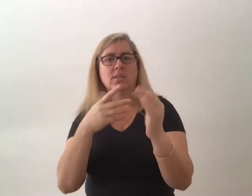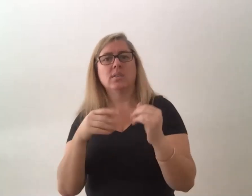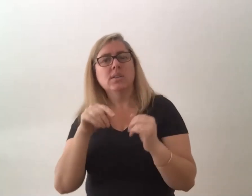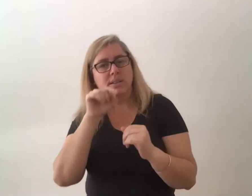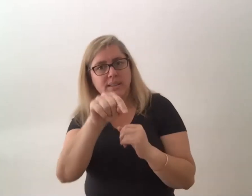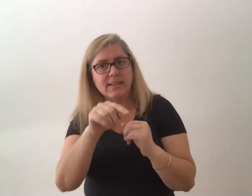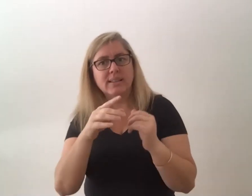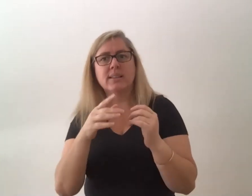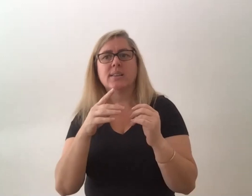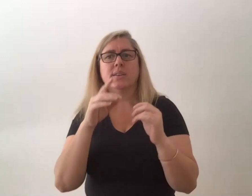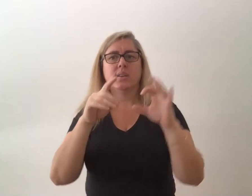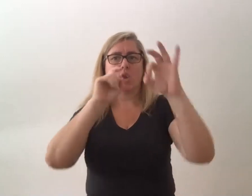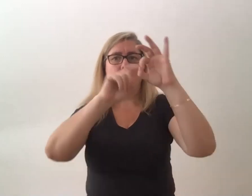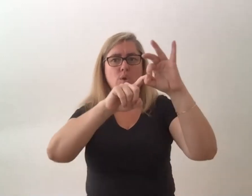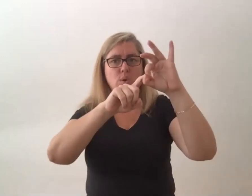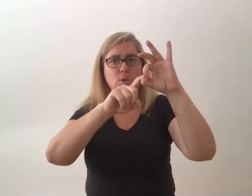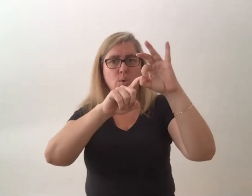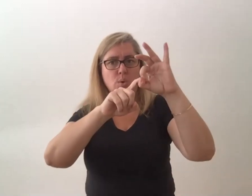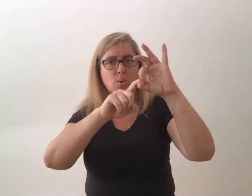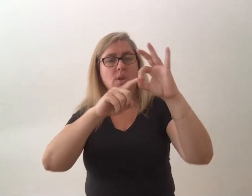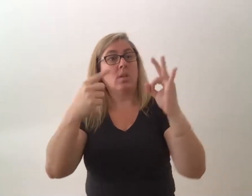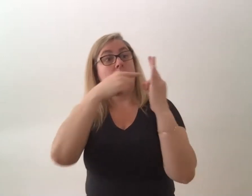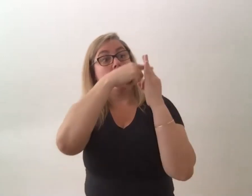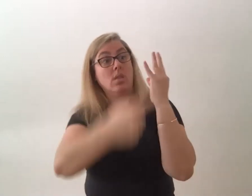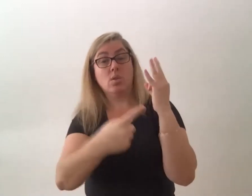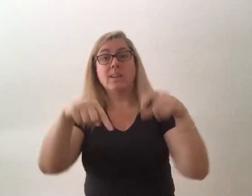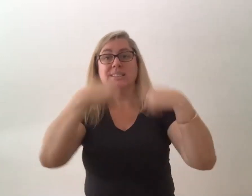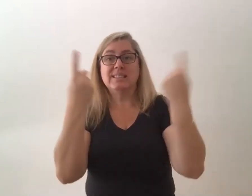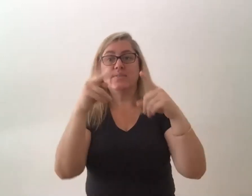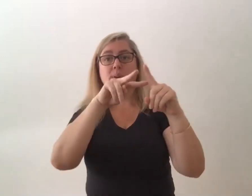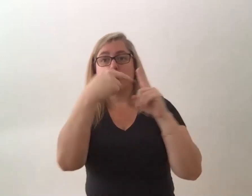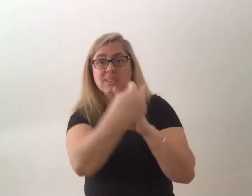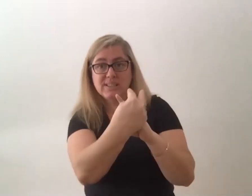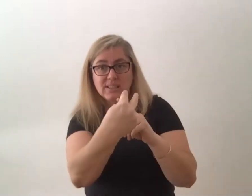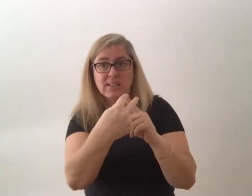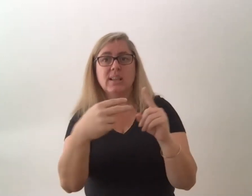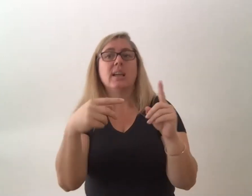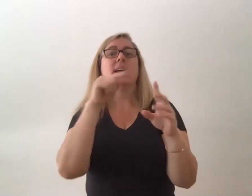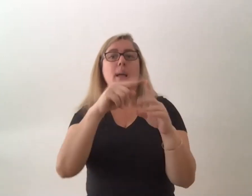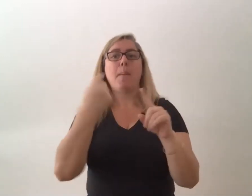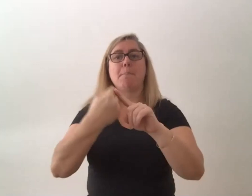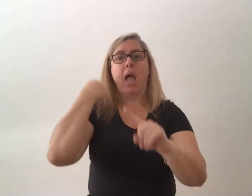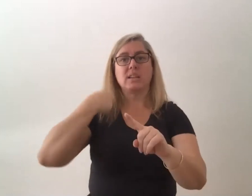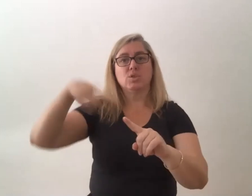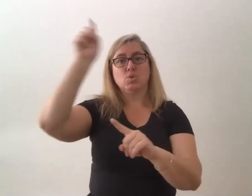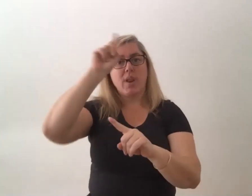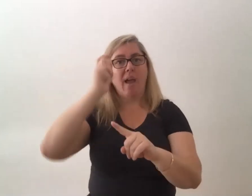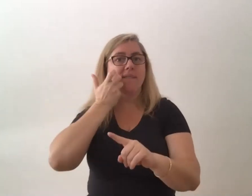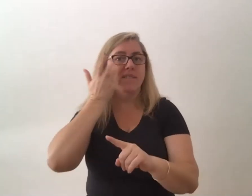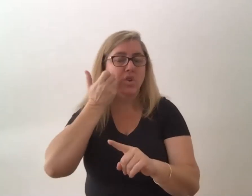it's q and the three different perspectives and the past today in the future and looking at different perspectives